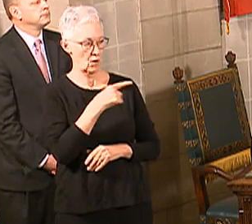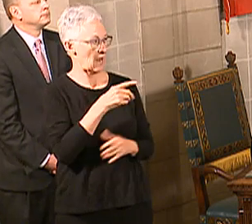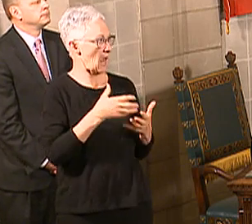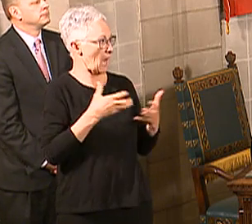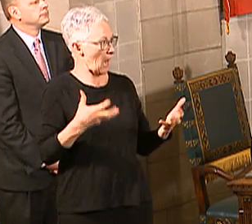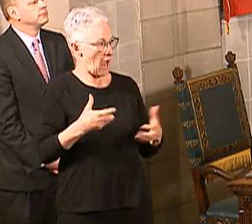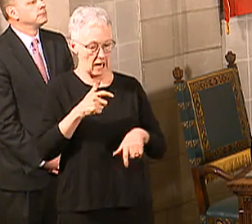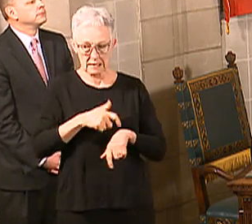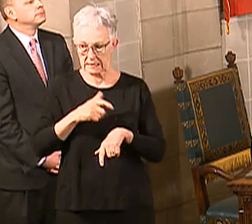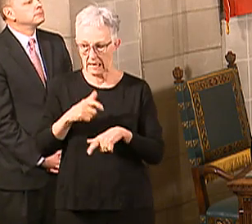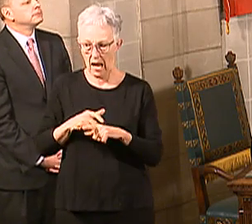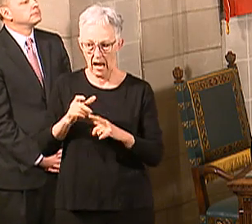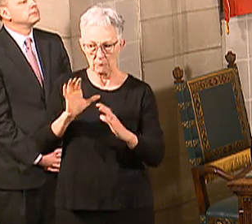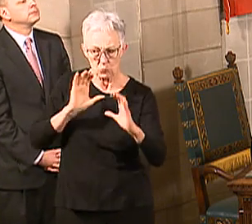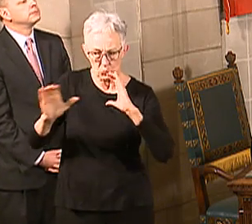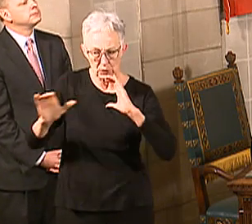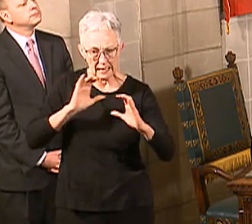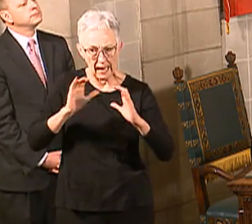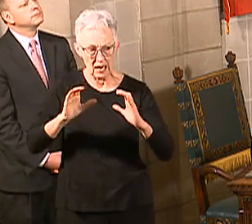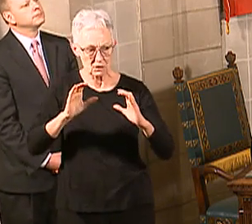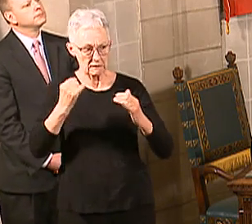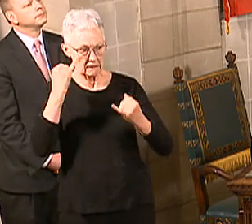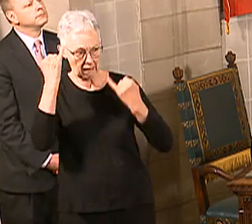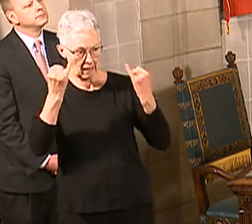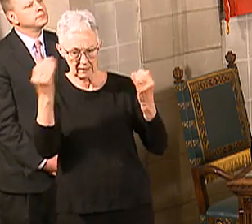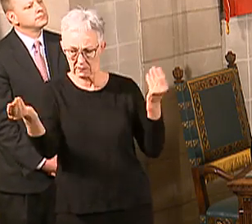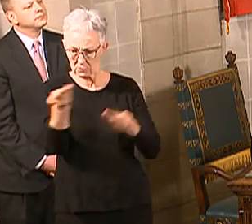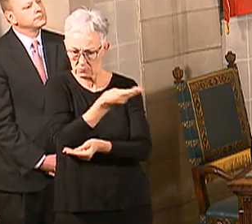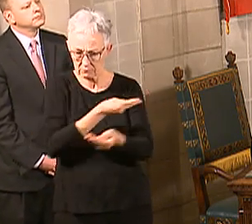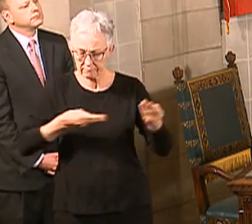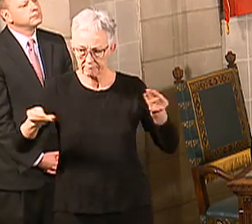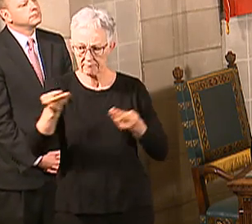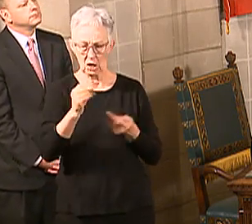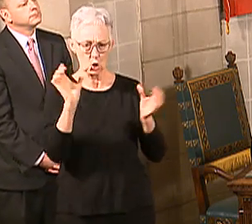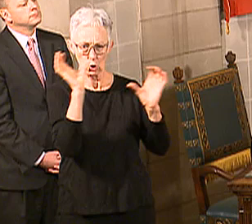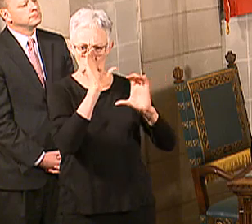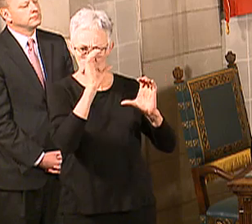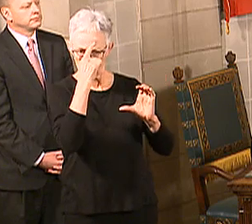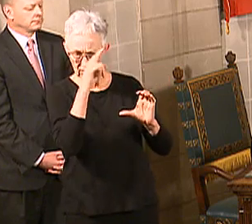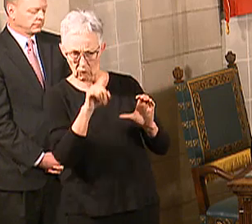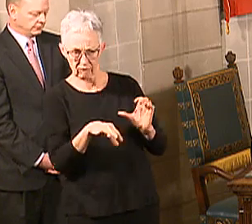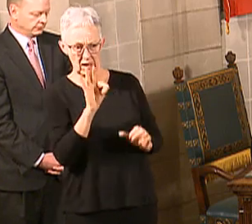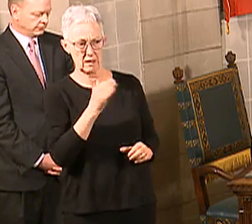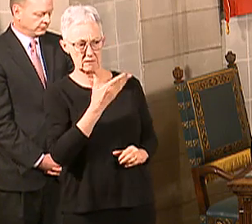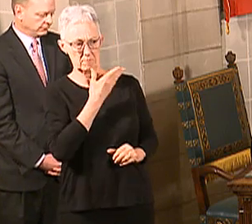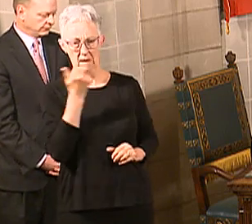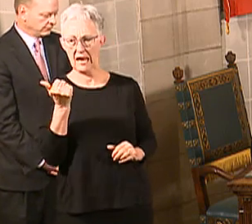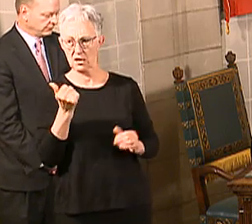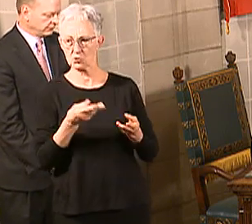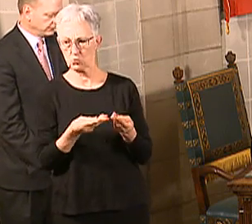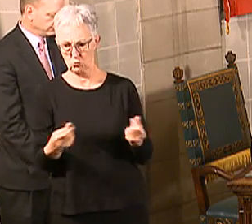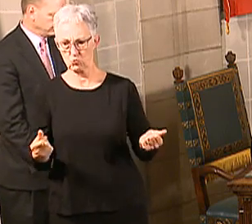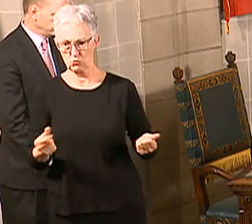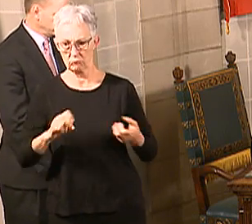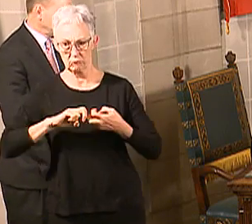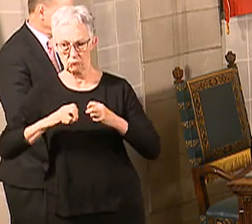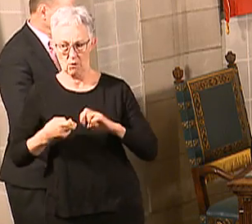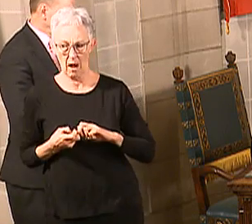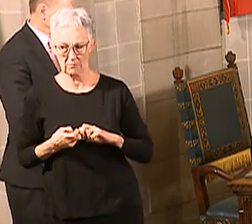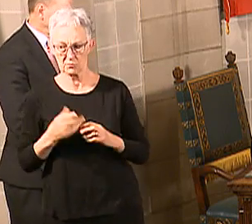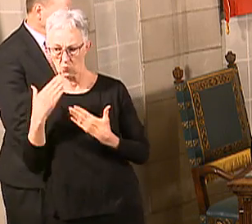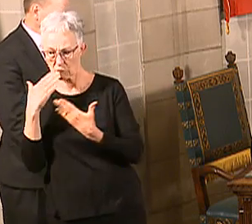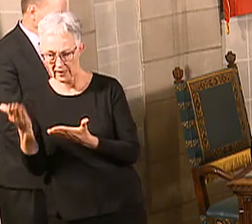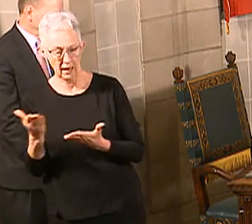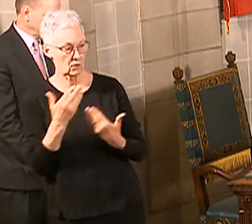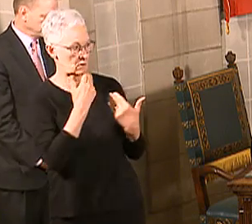and the communication exchange, the ability to search out solutions, has been absolutely fantastic. Each day when I watch the governor's